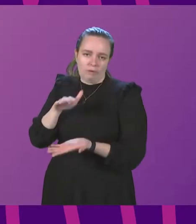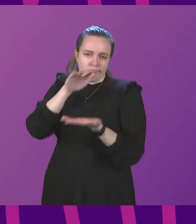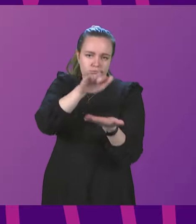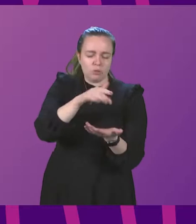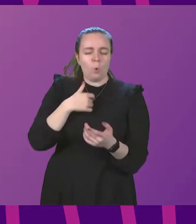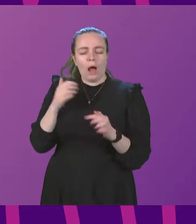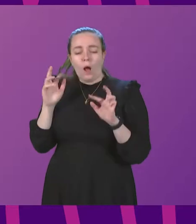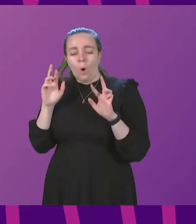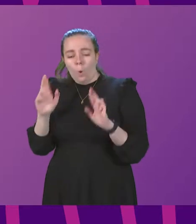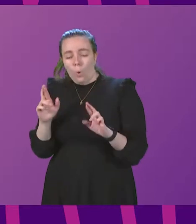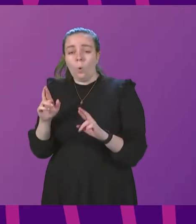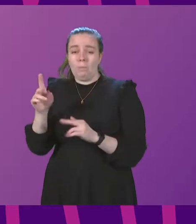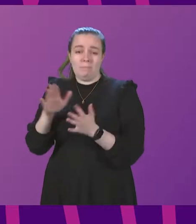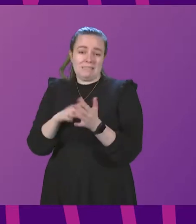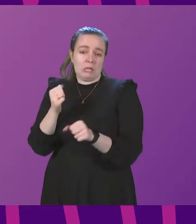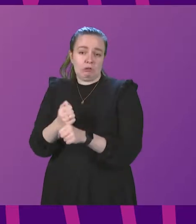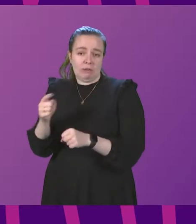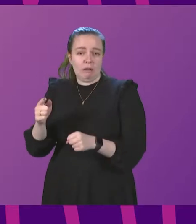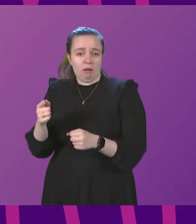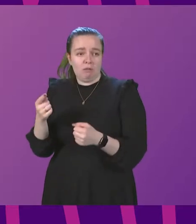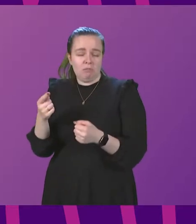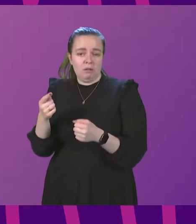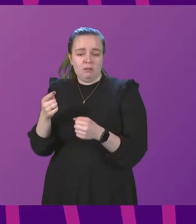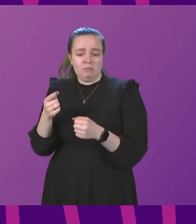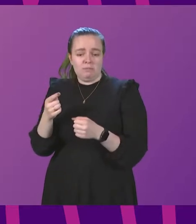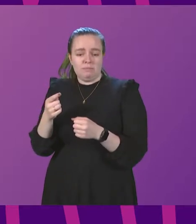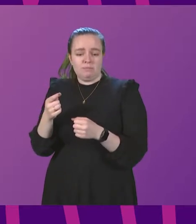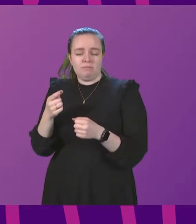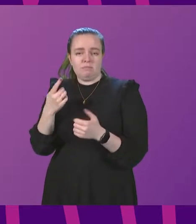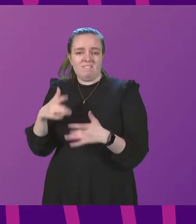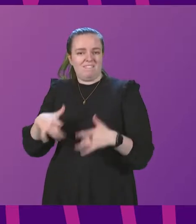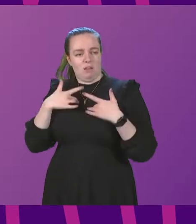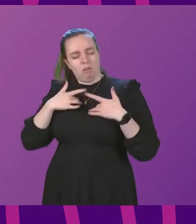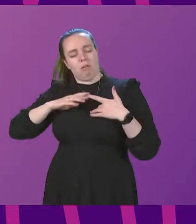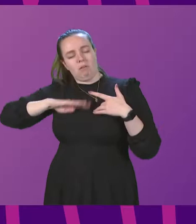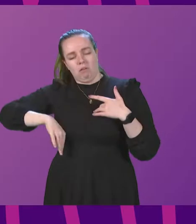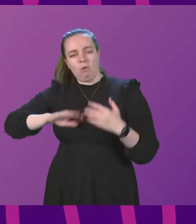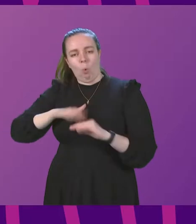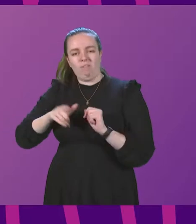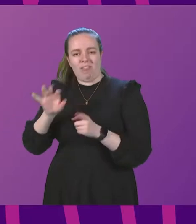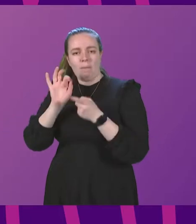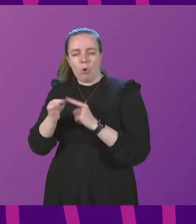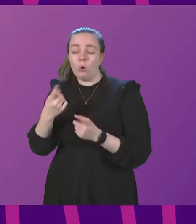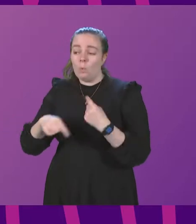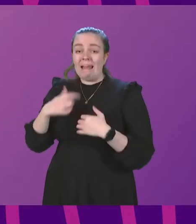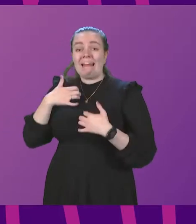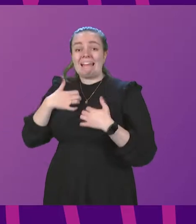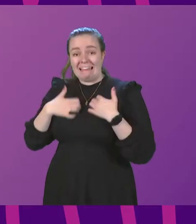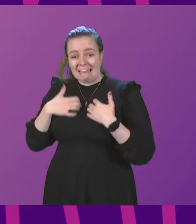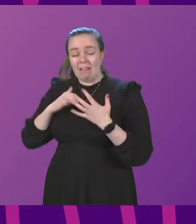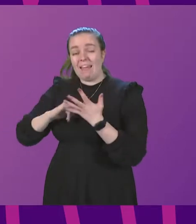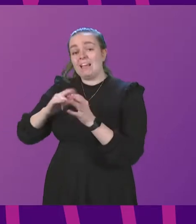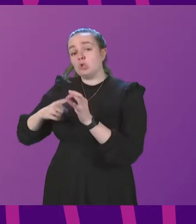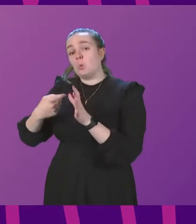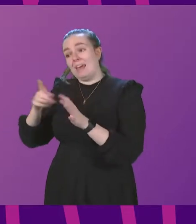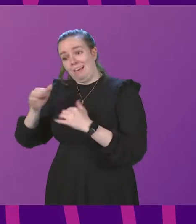I hope that gives Mr Greer some some reassurance around that point that the SQA is very